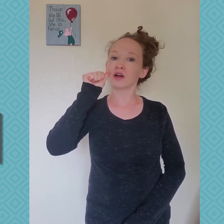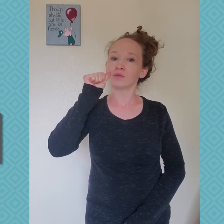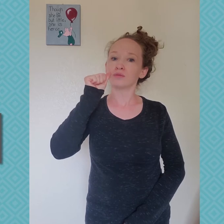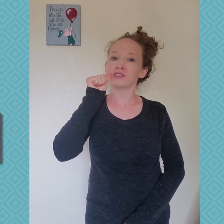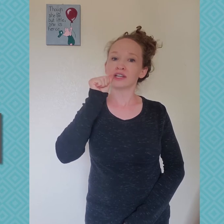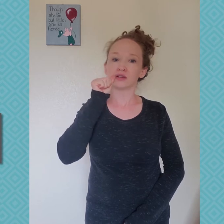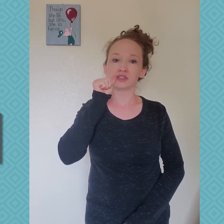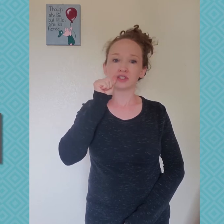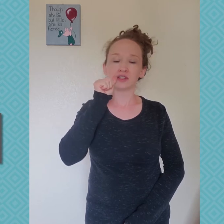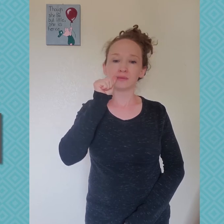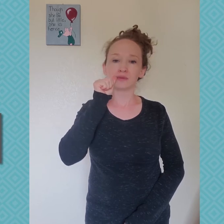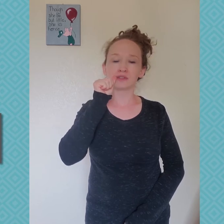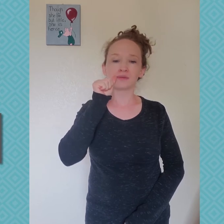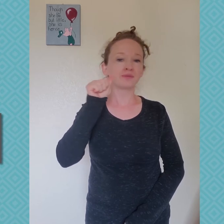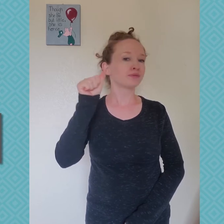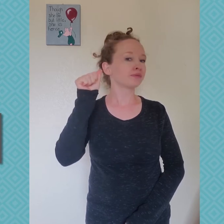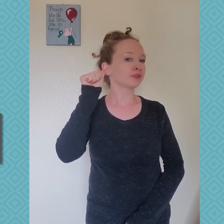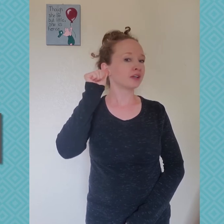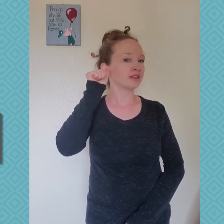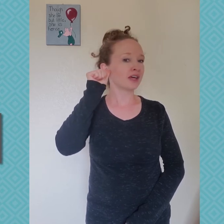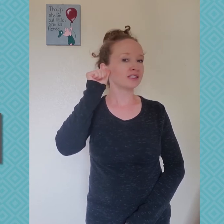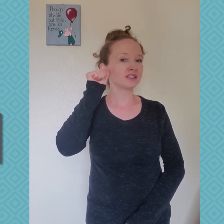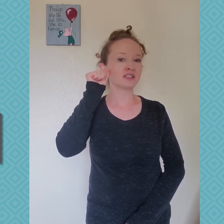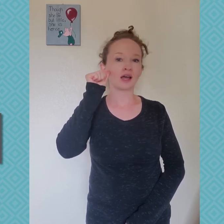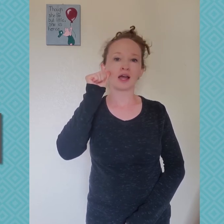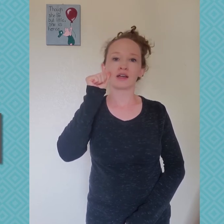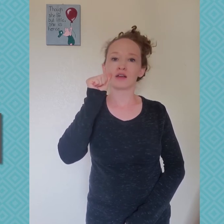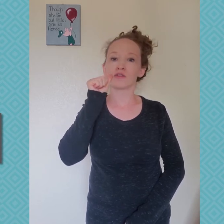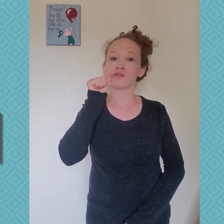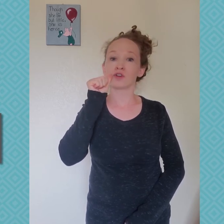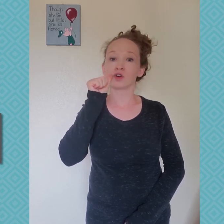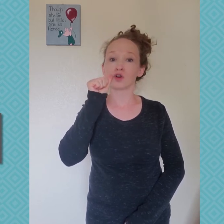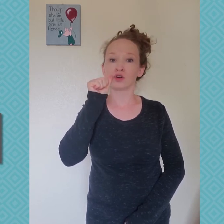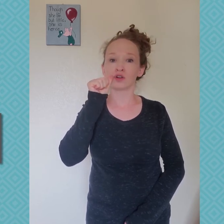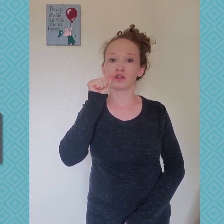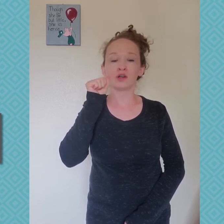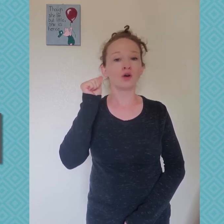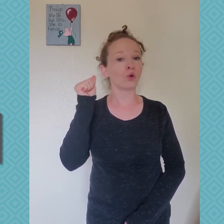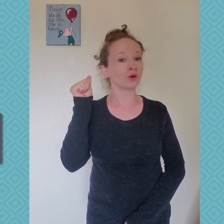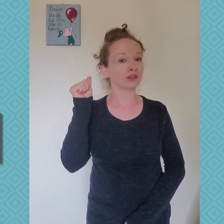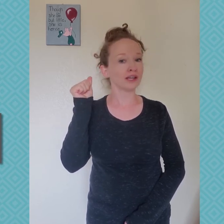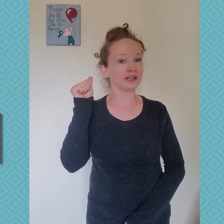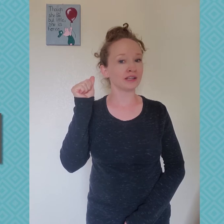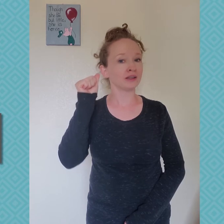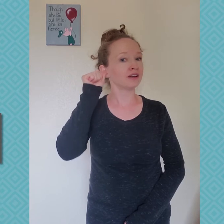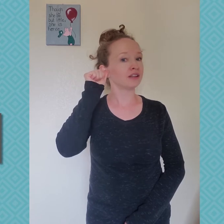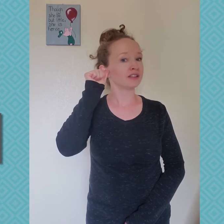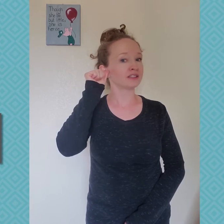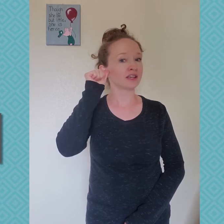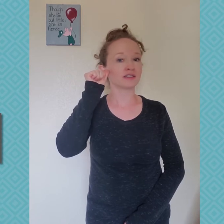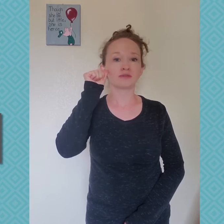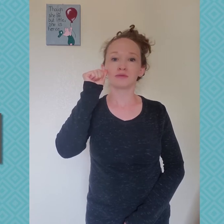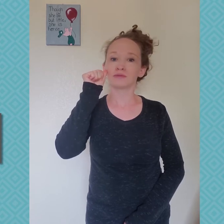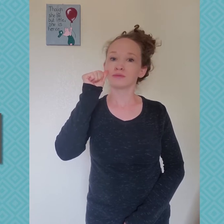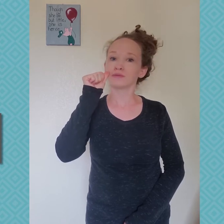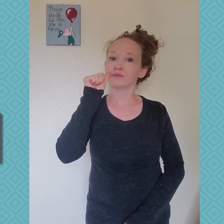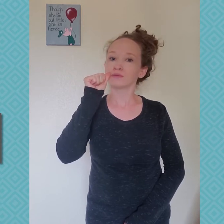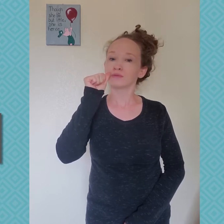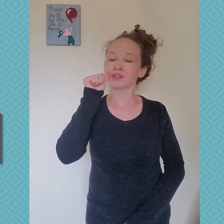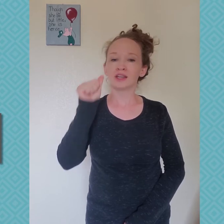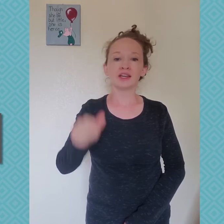your thumb down to your lips. That is the sign for girl or lady in this case.